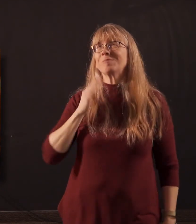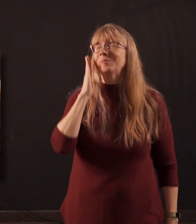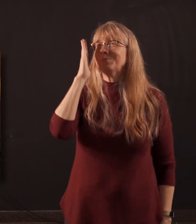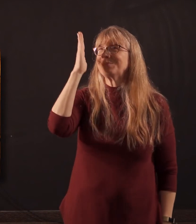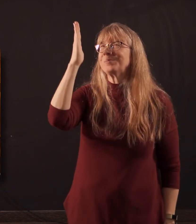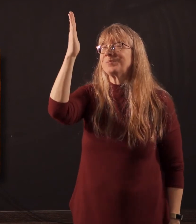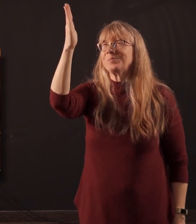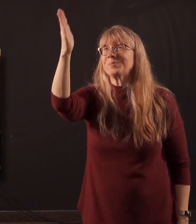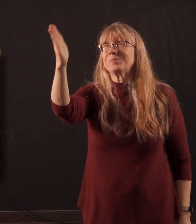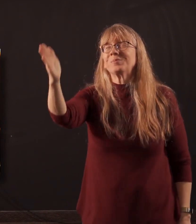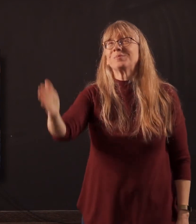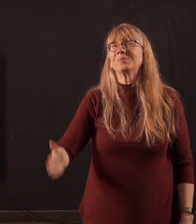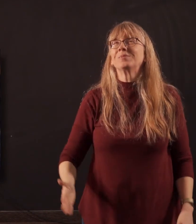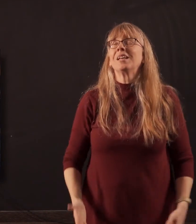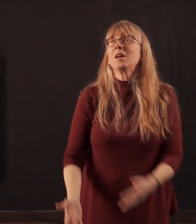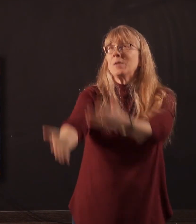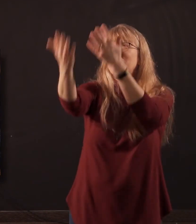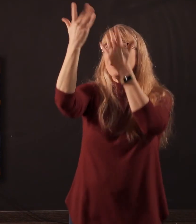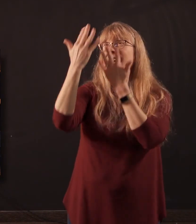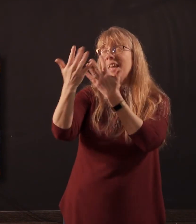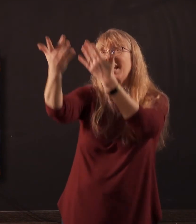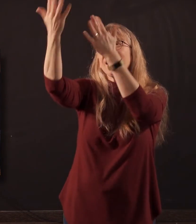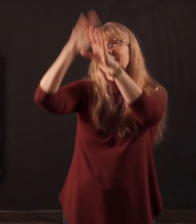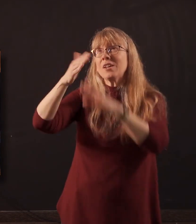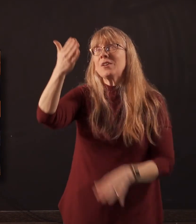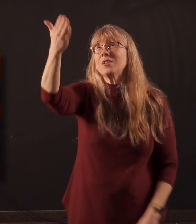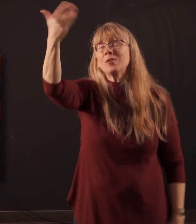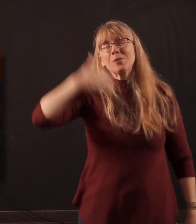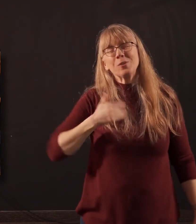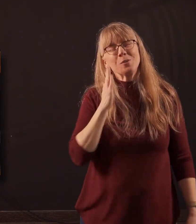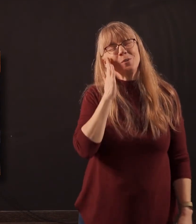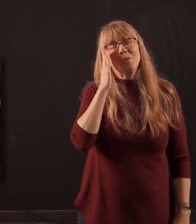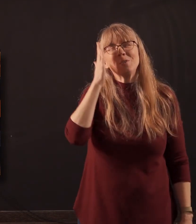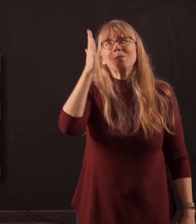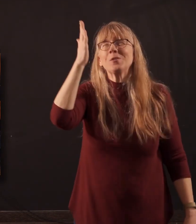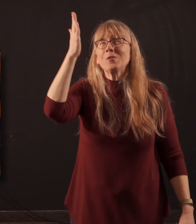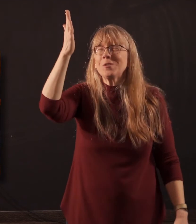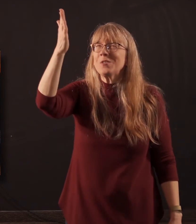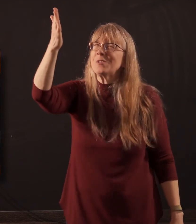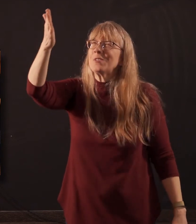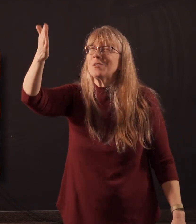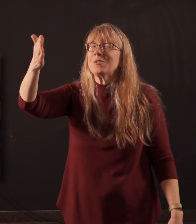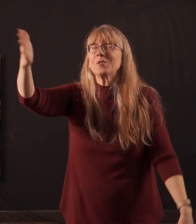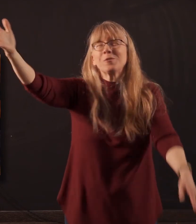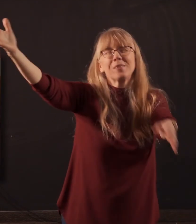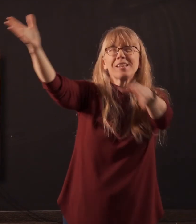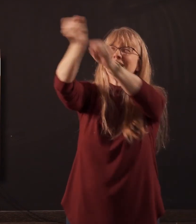will wait on you Yes, I